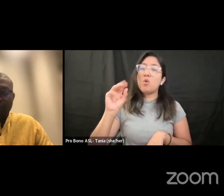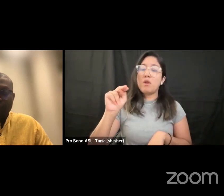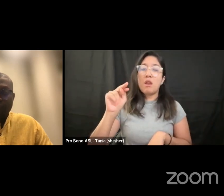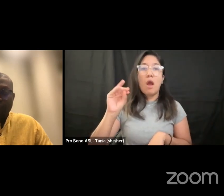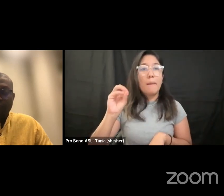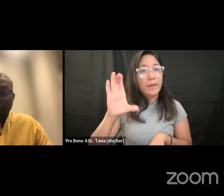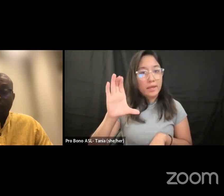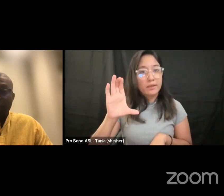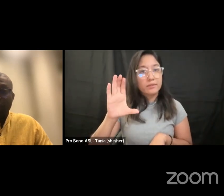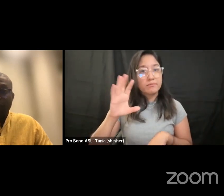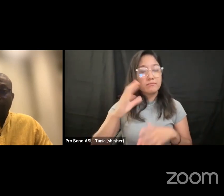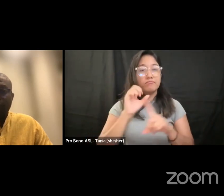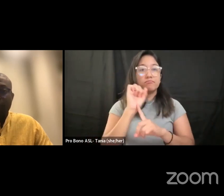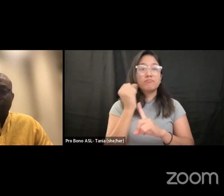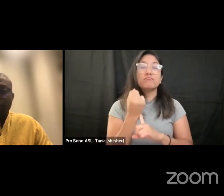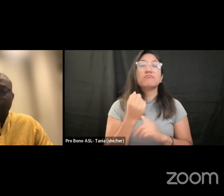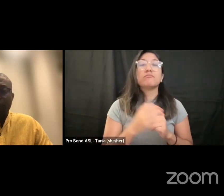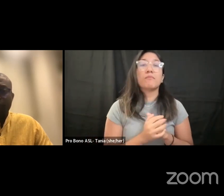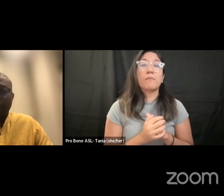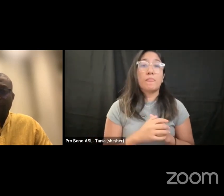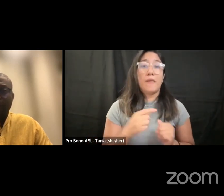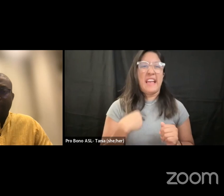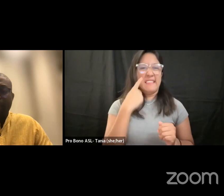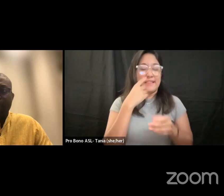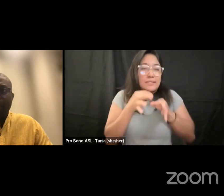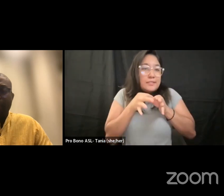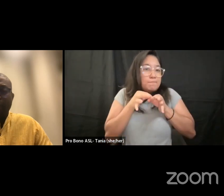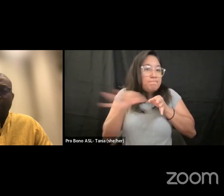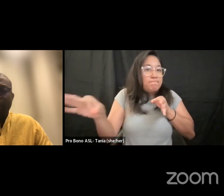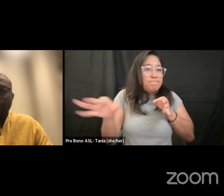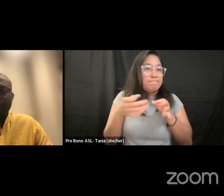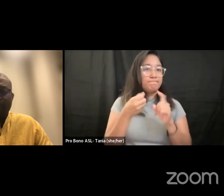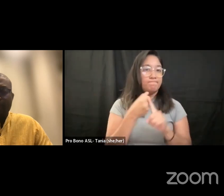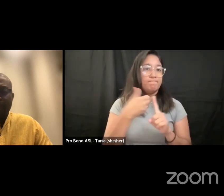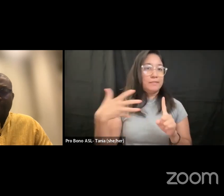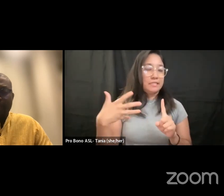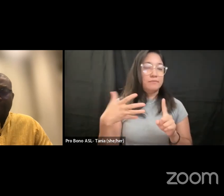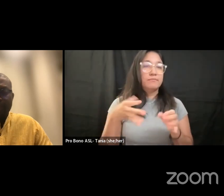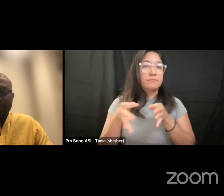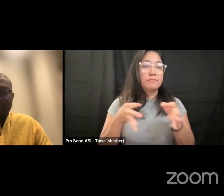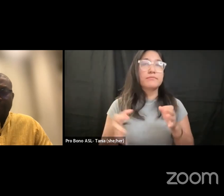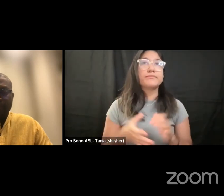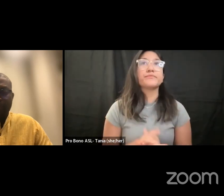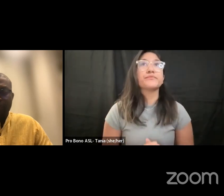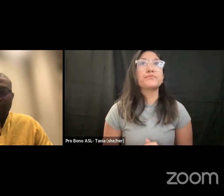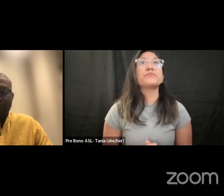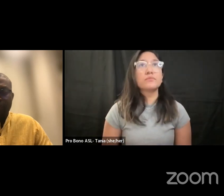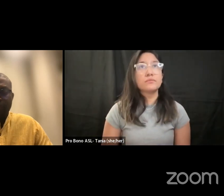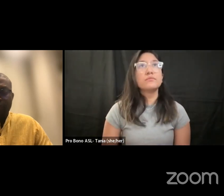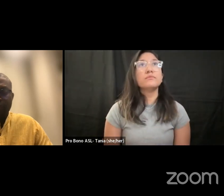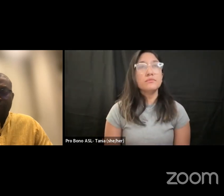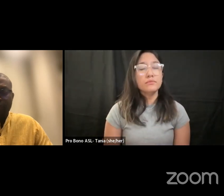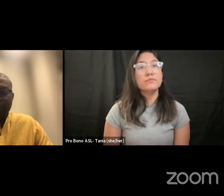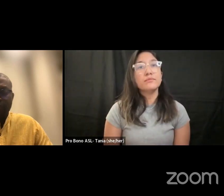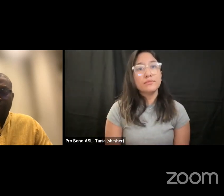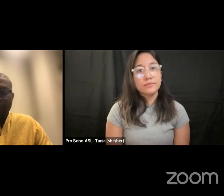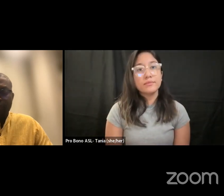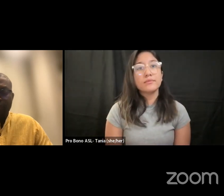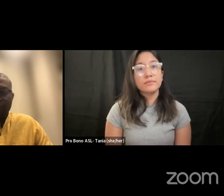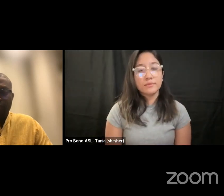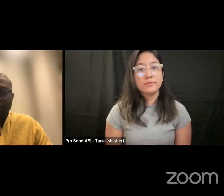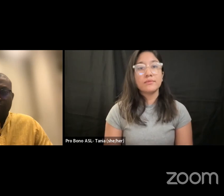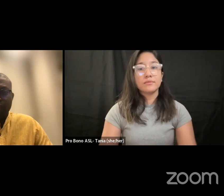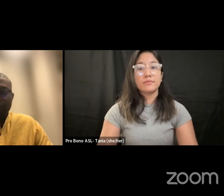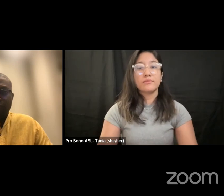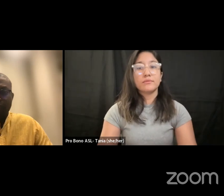simplest explanation yeah um it's like it's